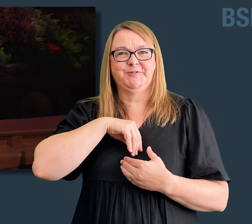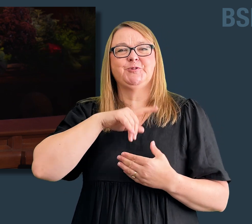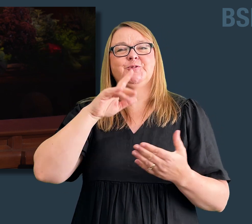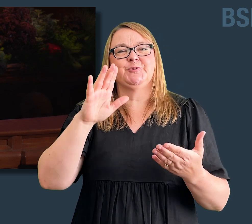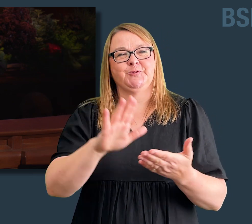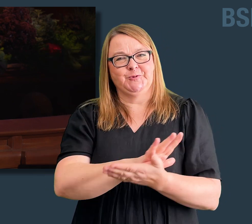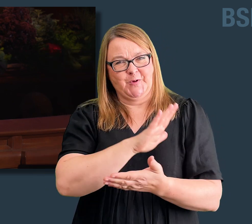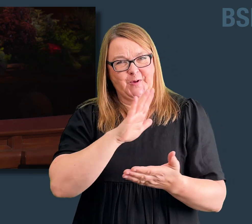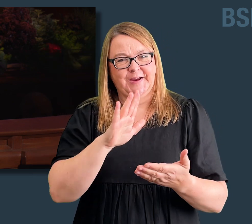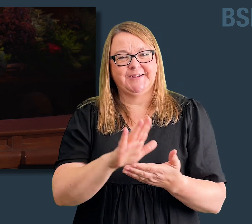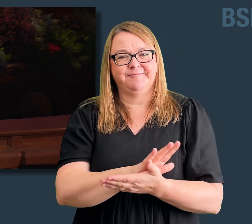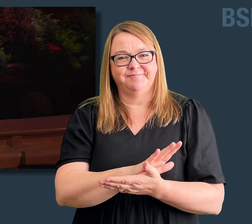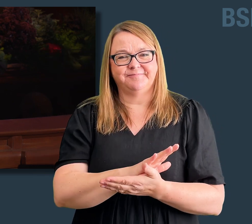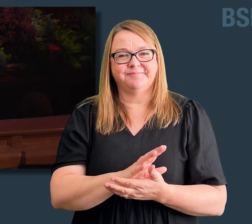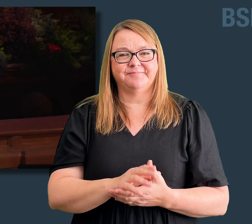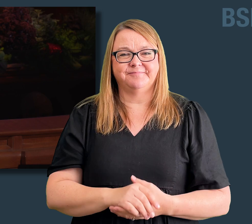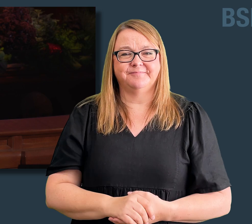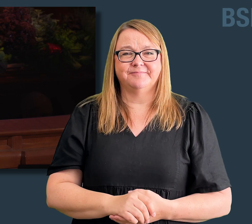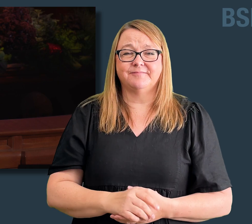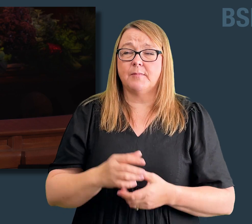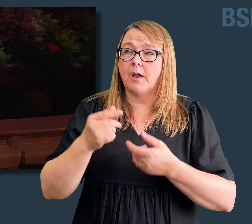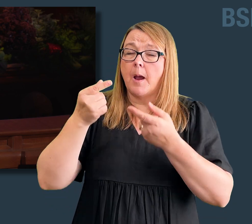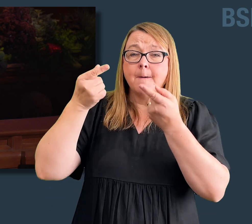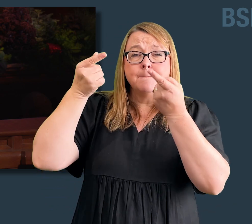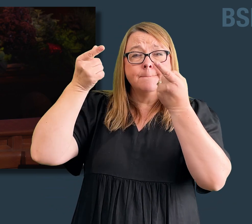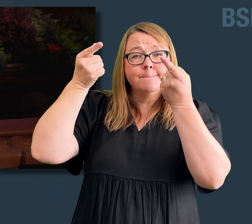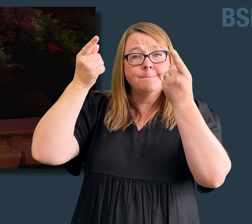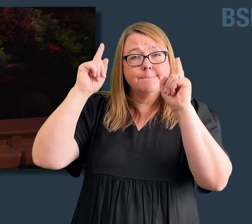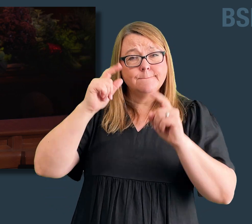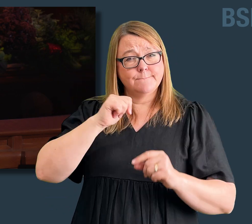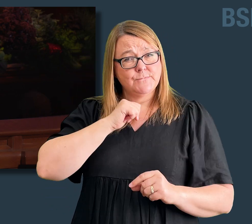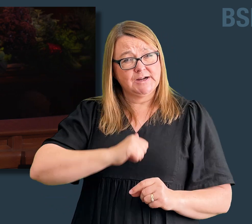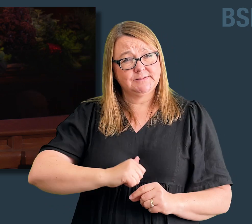imagine and can feel great joy.